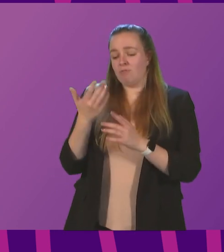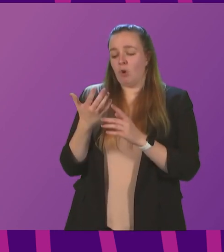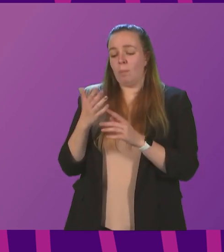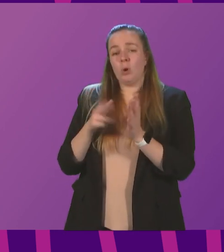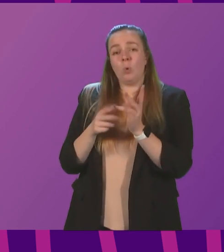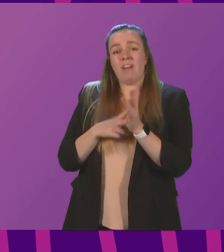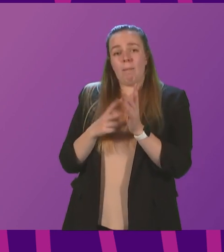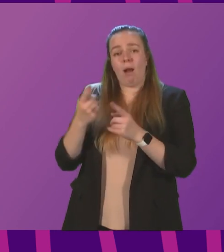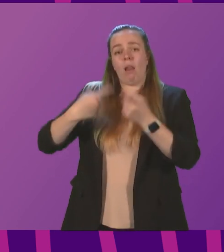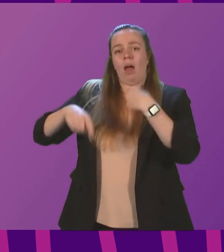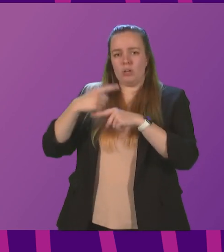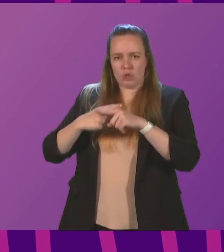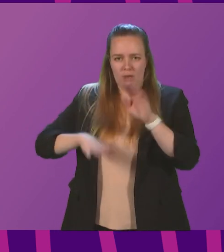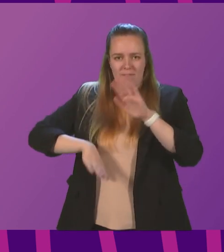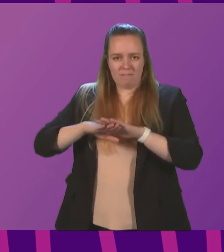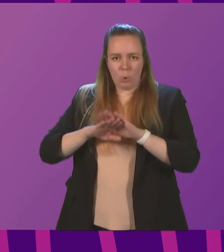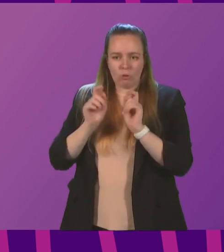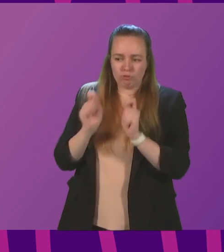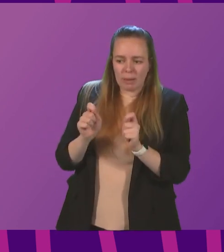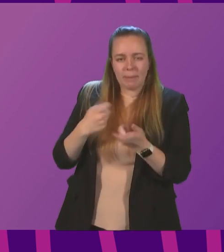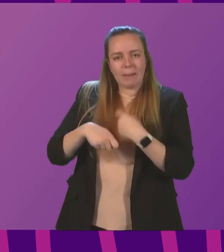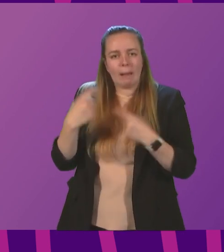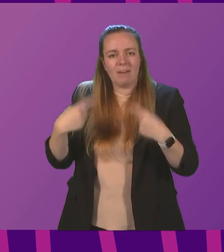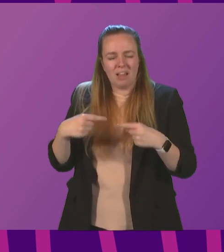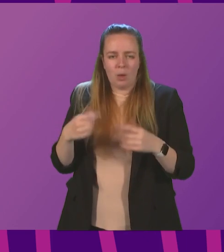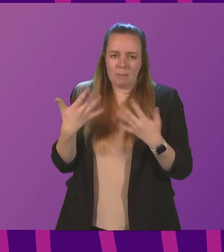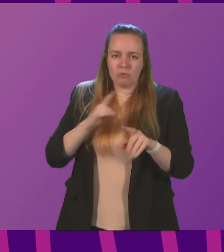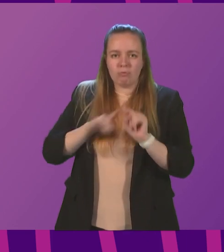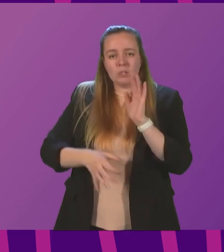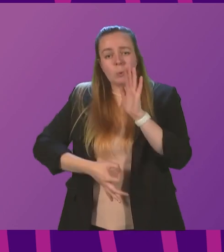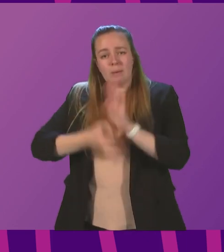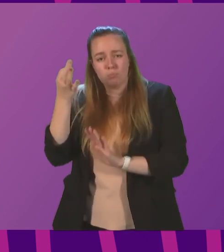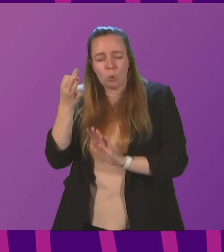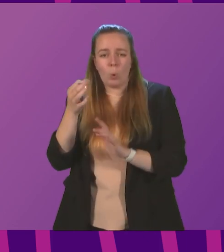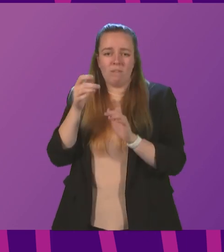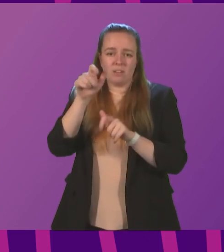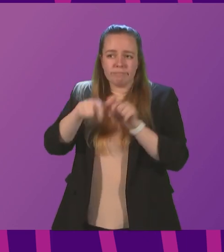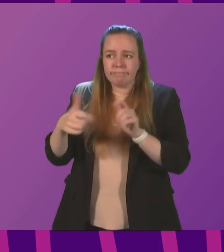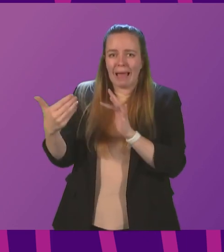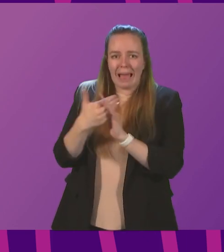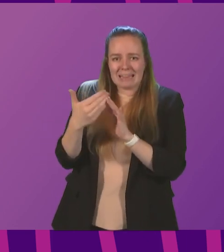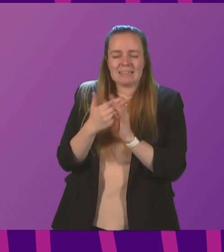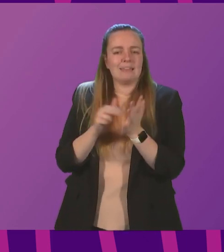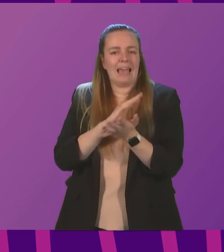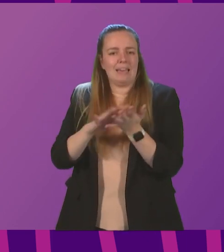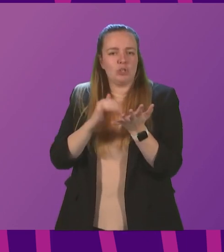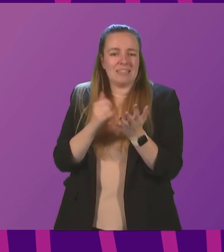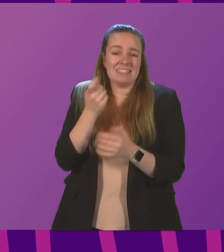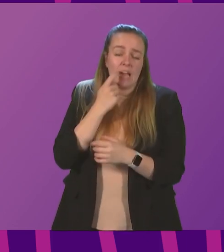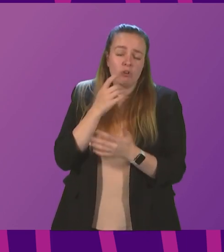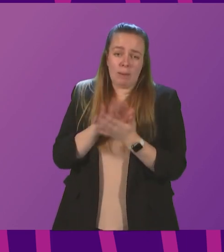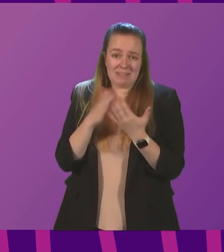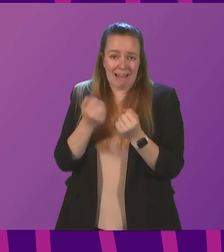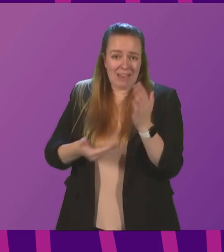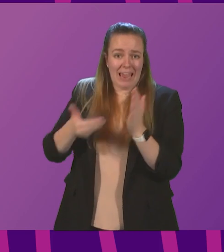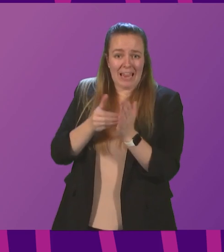last year, when the full range of care and treatment was made available, we have been working to increase patient access in NHS dentistry. That has included additional funding